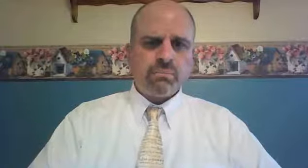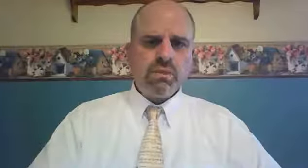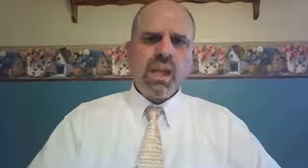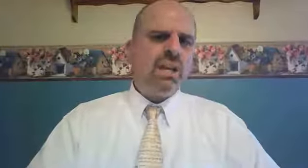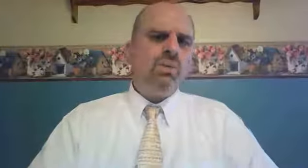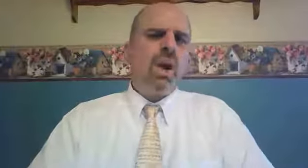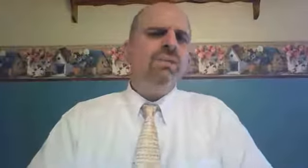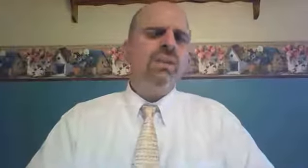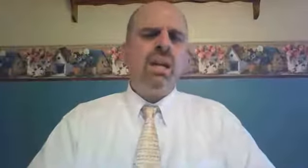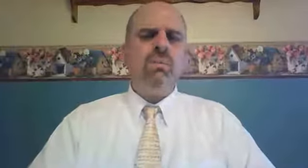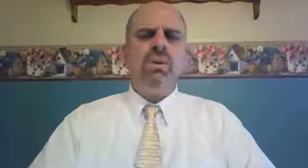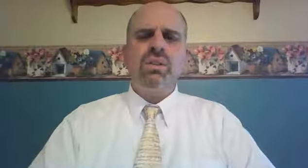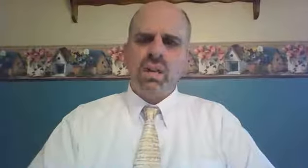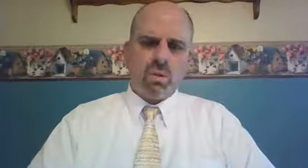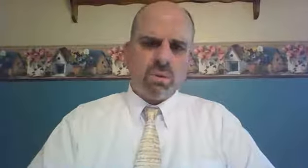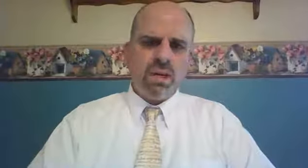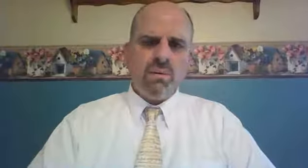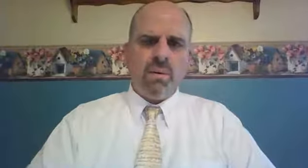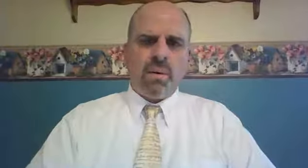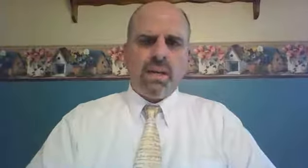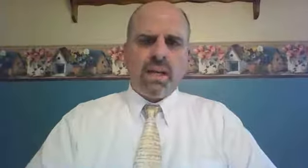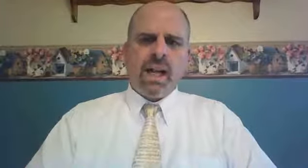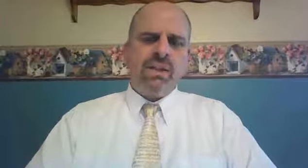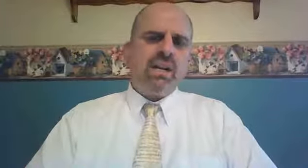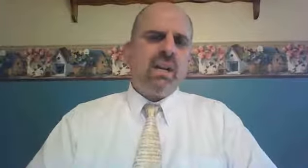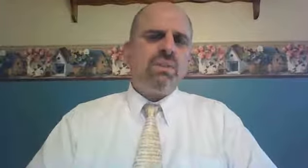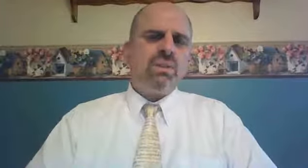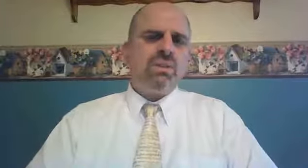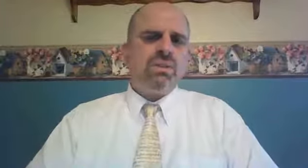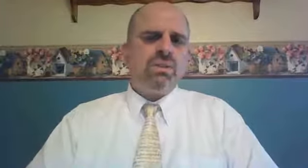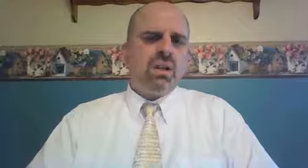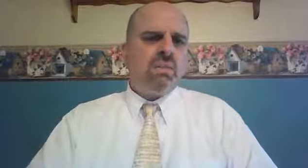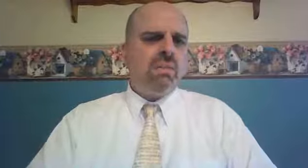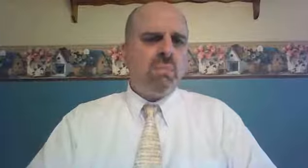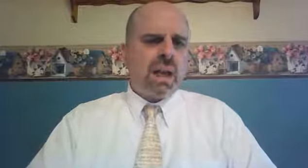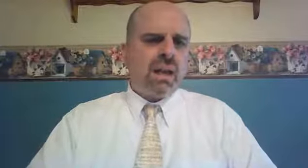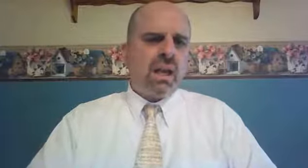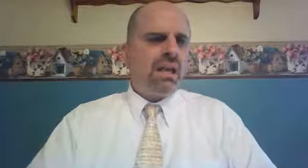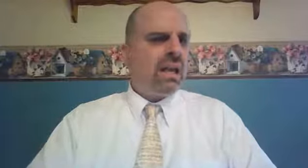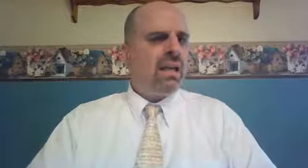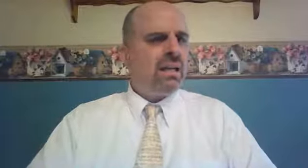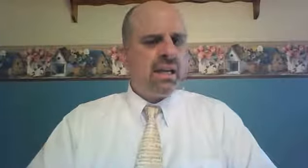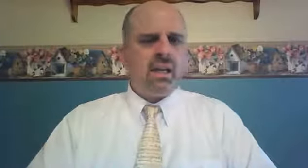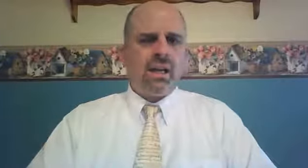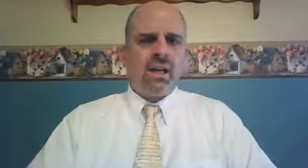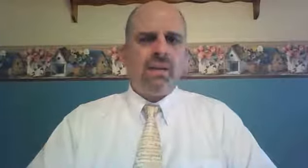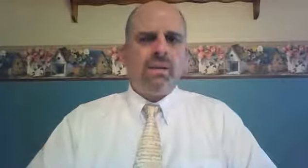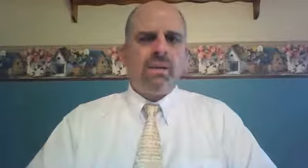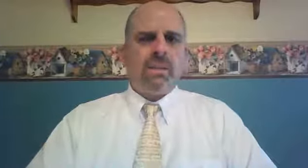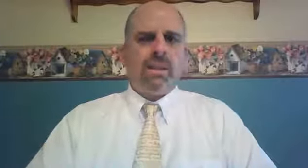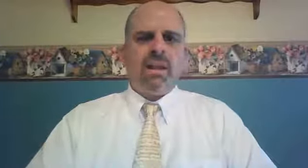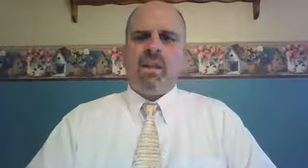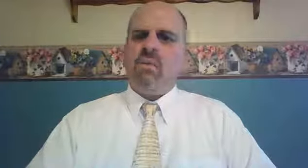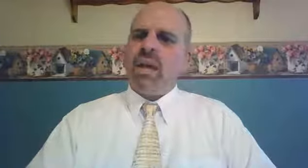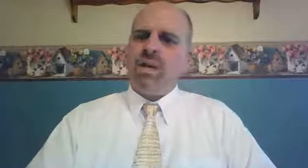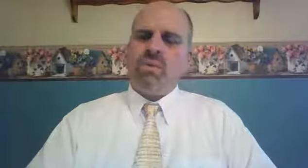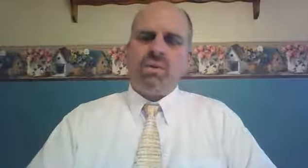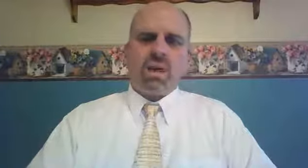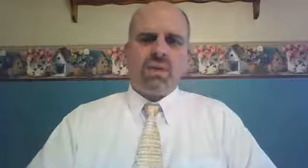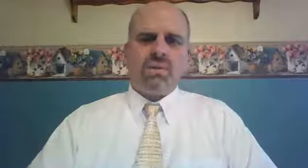And his wife's name was Naomi. And the names of his two sons were Malon and Kilion. And they were Ephrathites